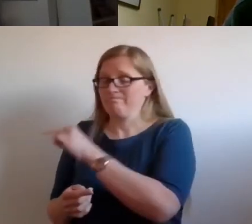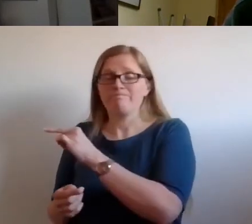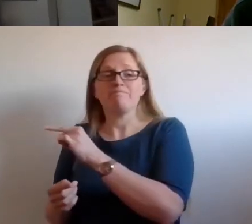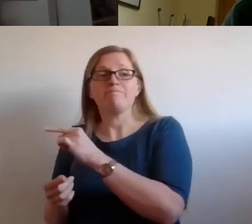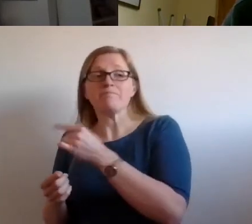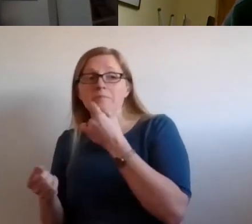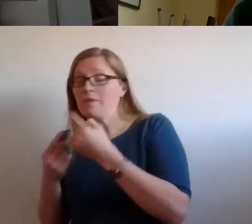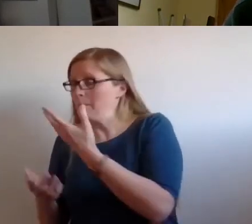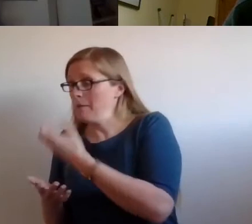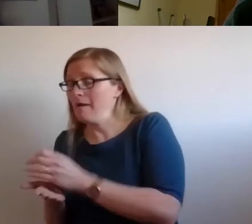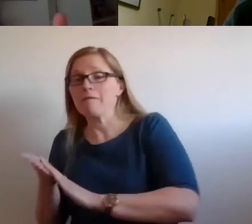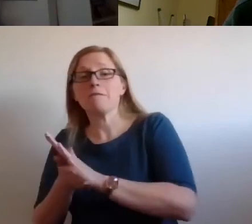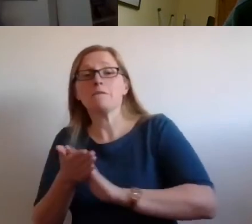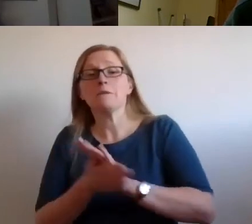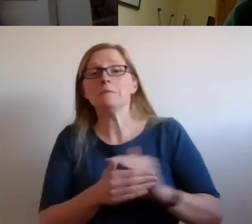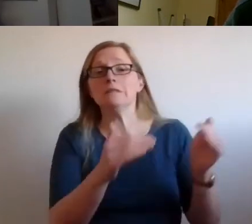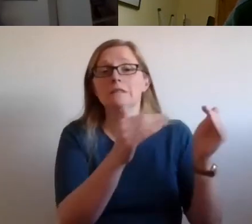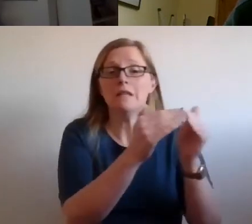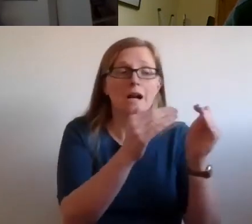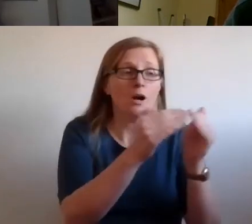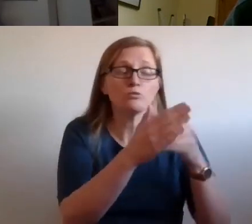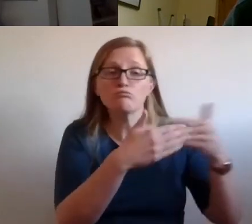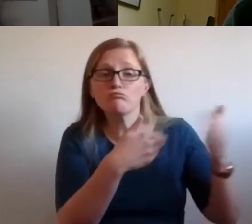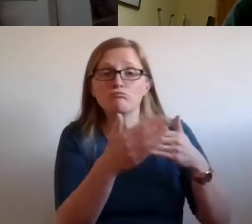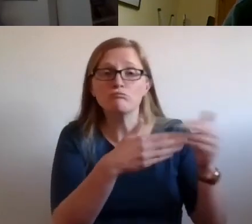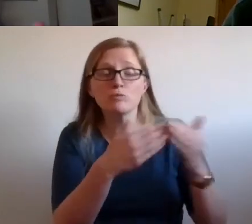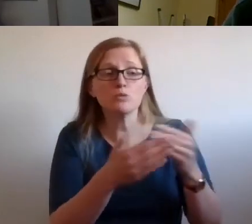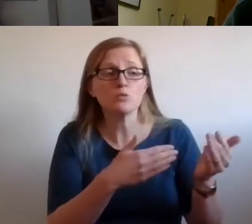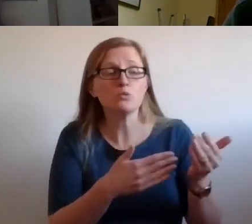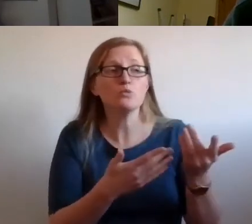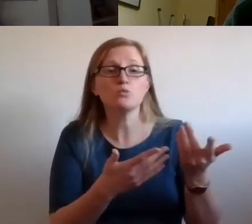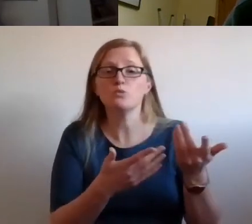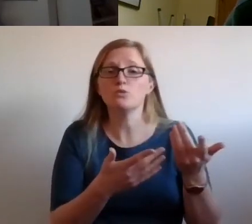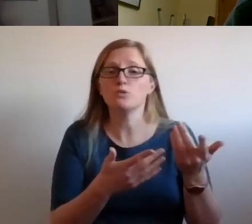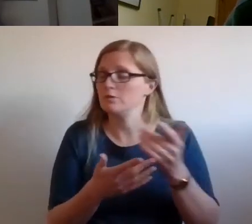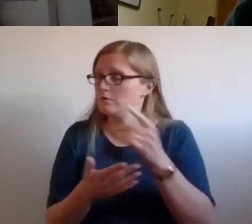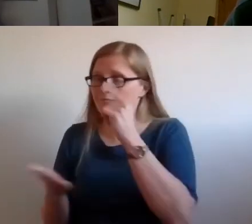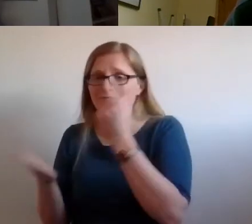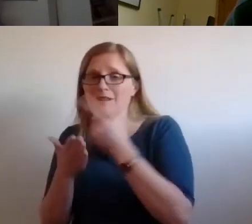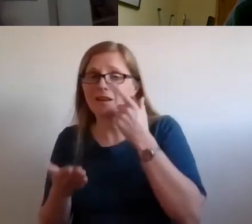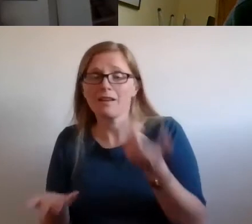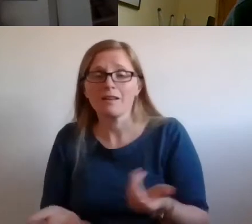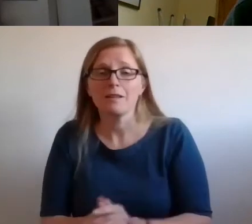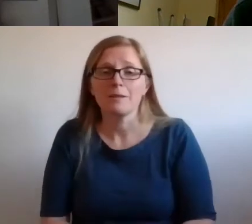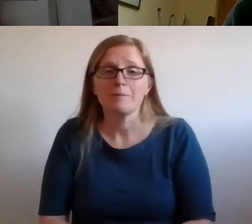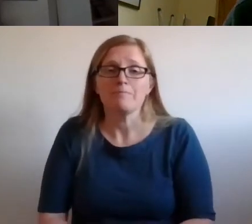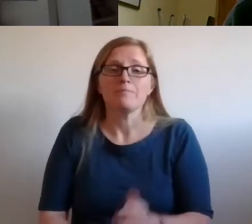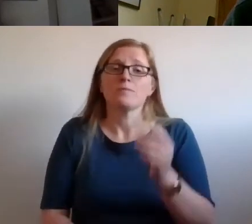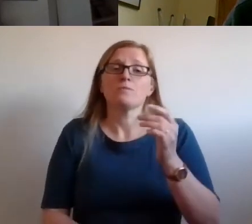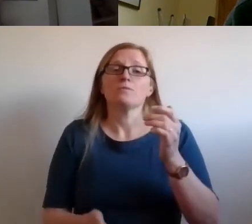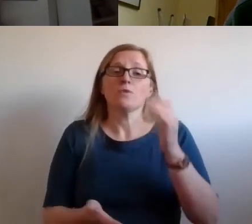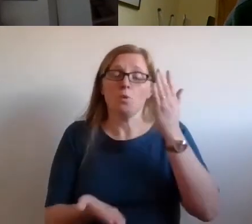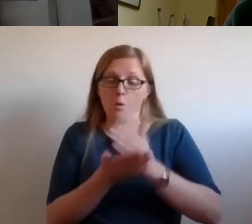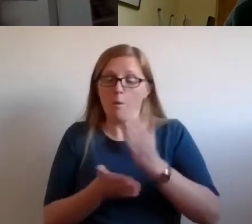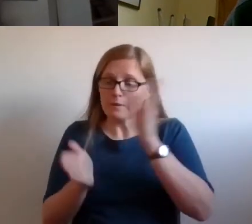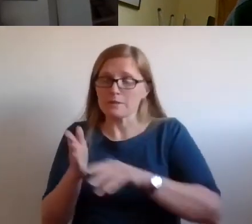take into account the real lived experience of everyone in the project, which included obviously disabled